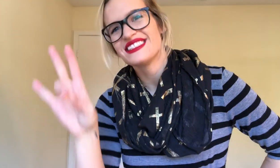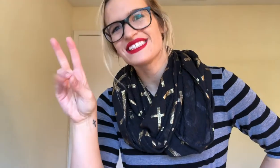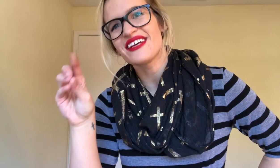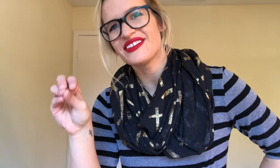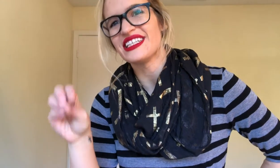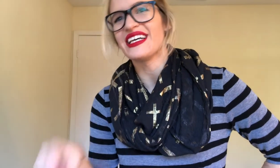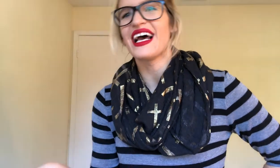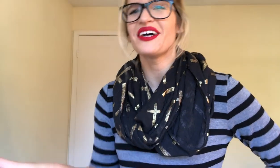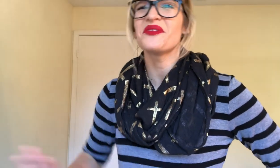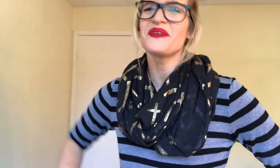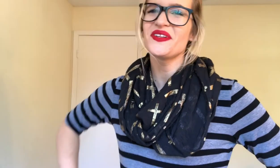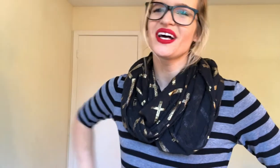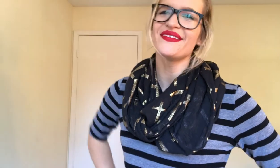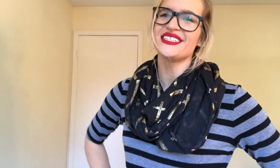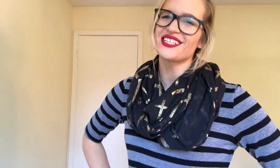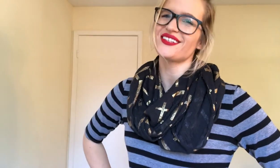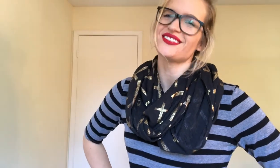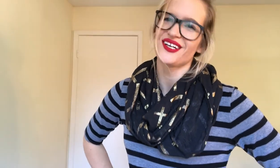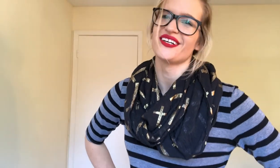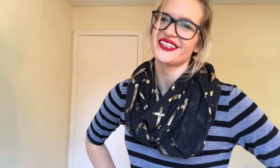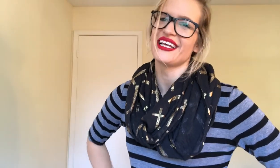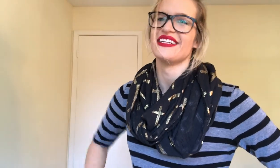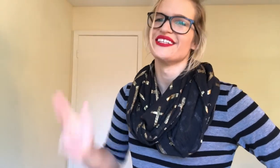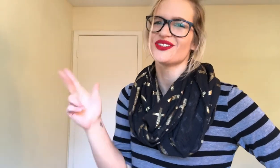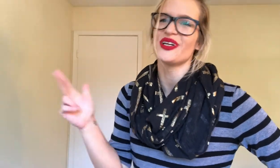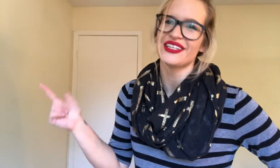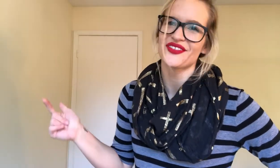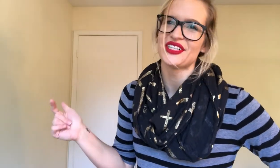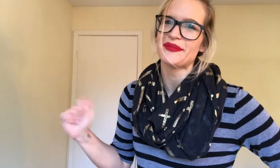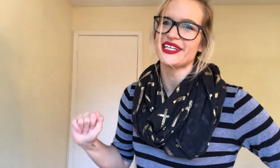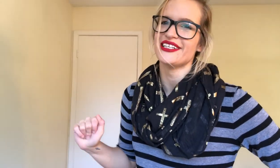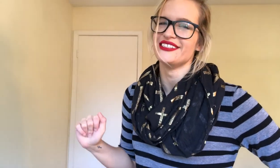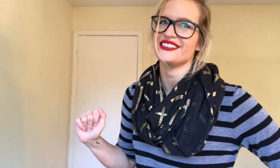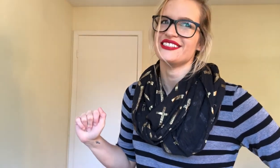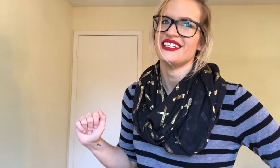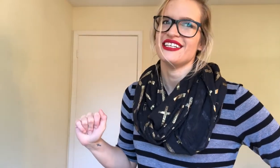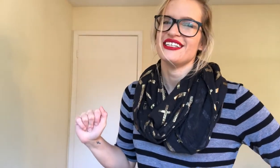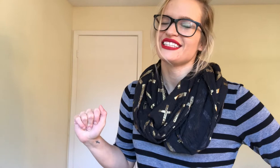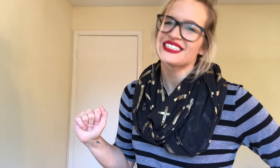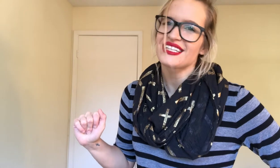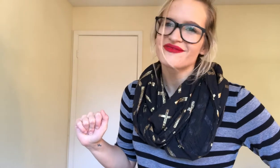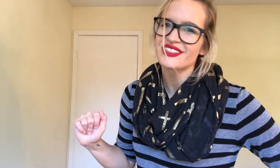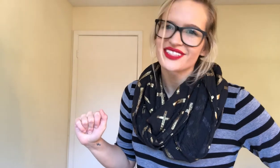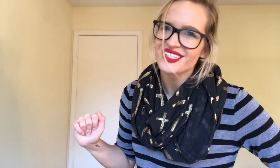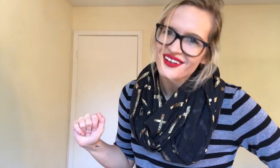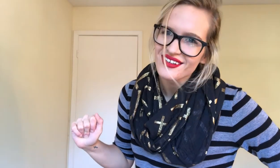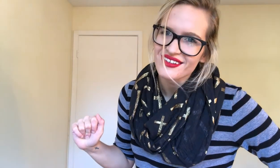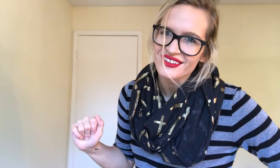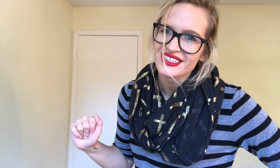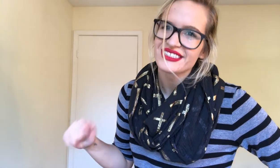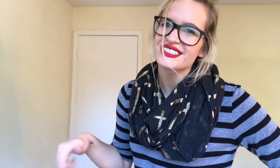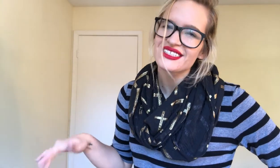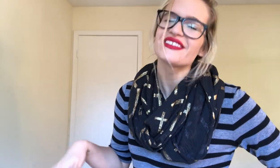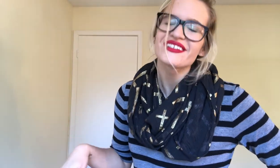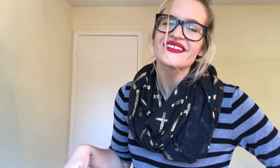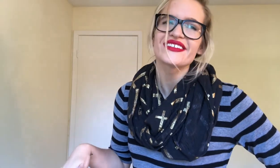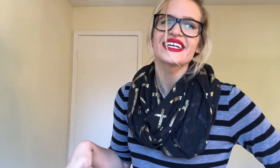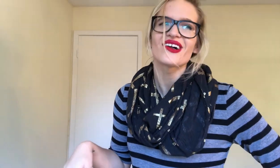70. I hope you love each other longer than you're 23, because that's not very long. That's not long at